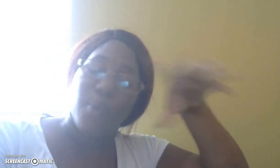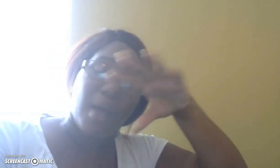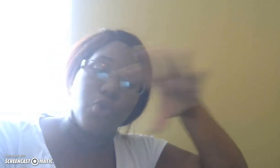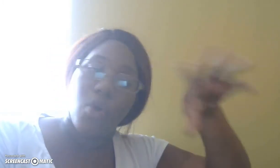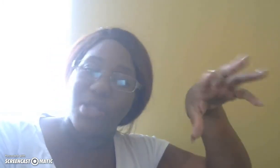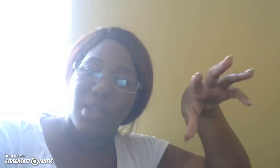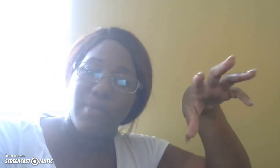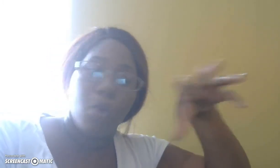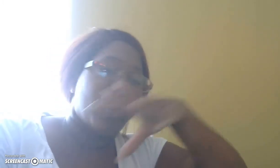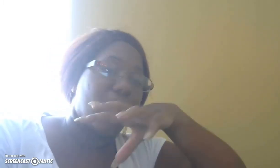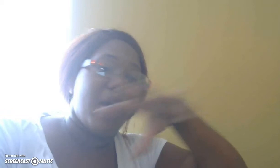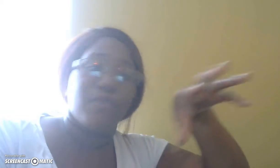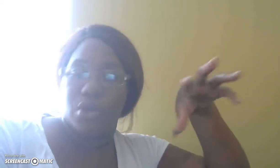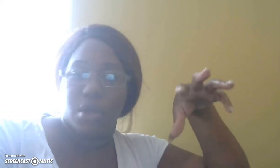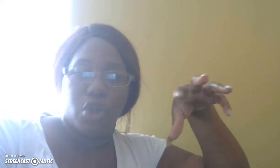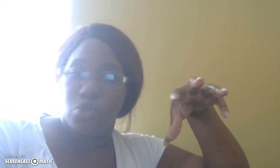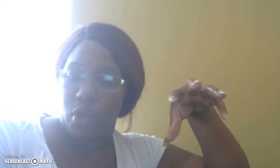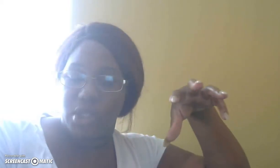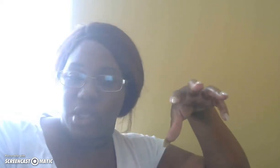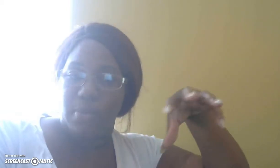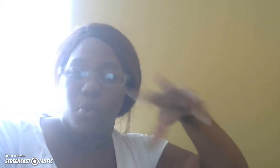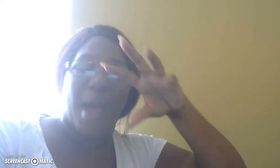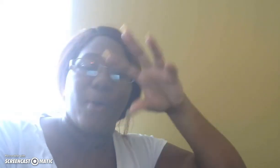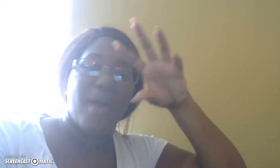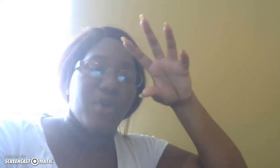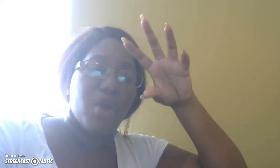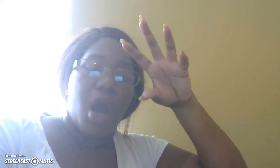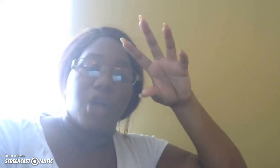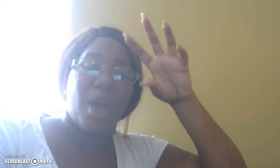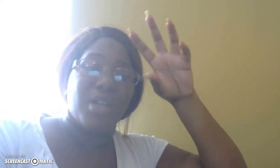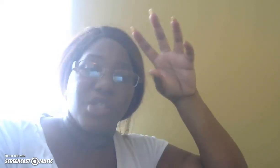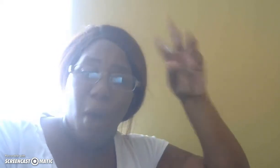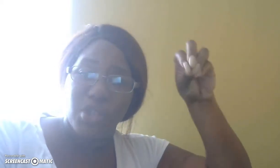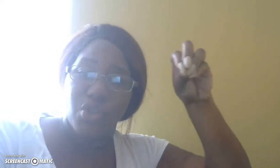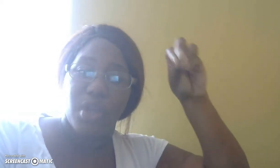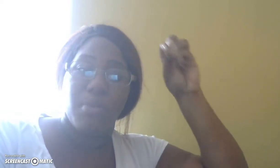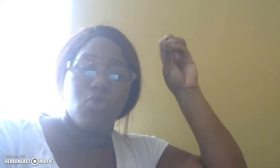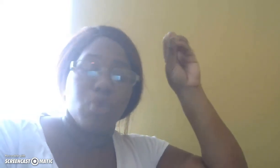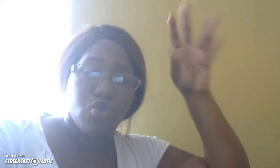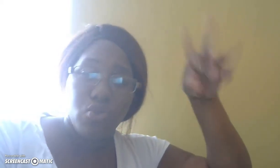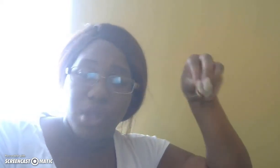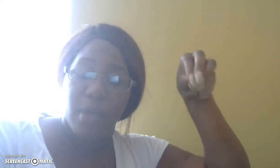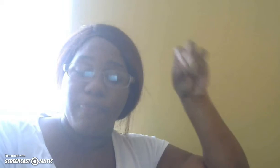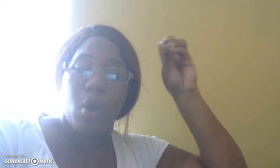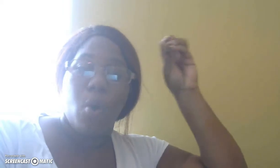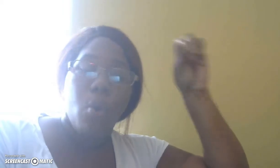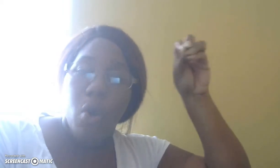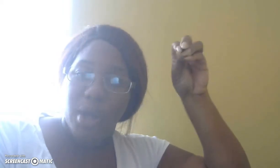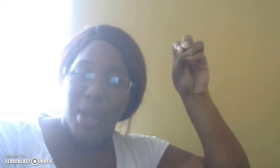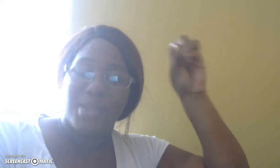without talking to them without ever you know talking to them without ever trying to sponsor them recruit them or guys